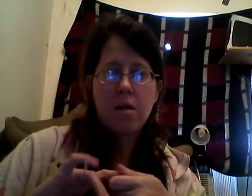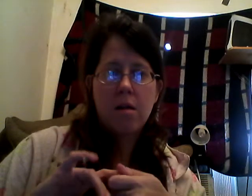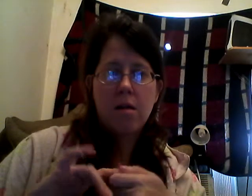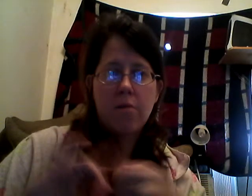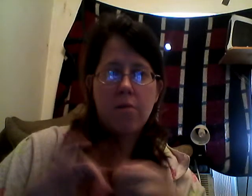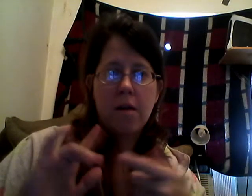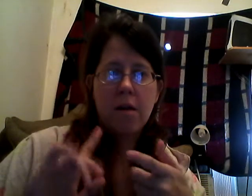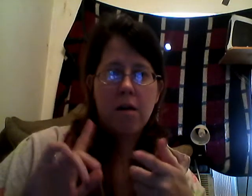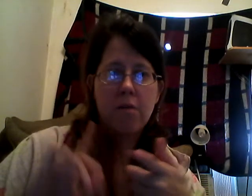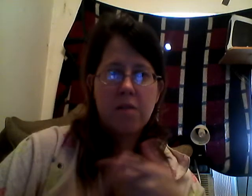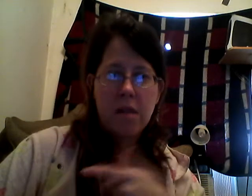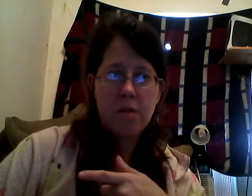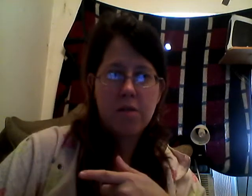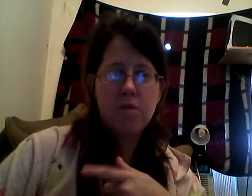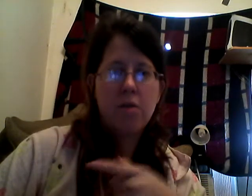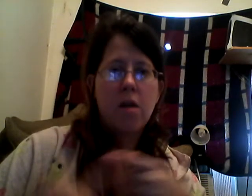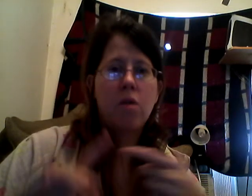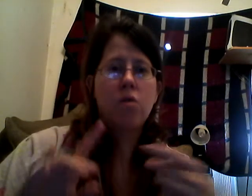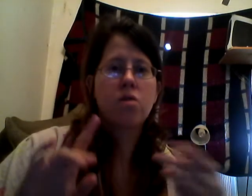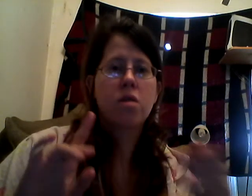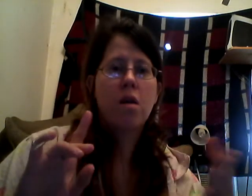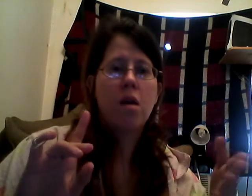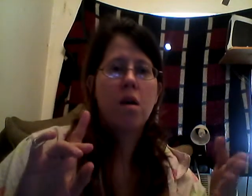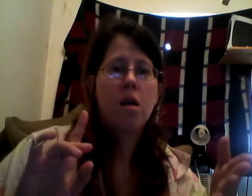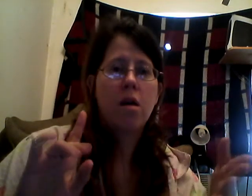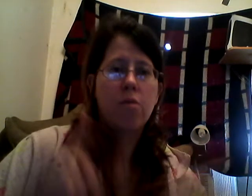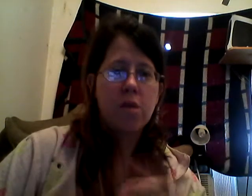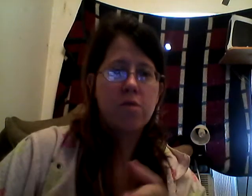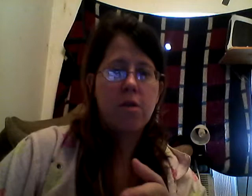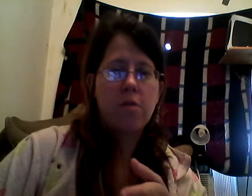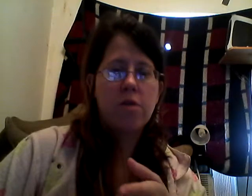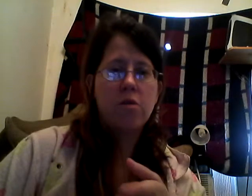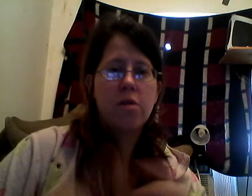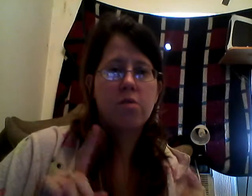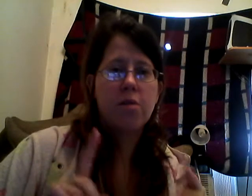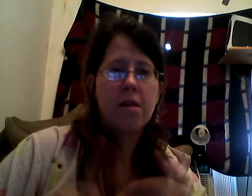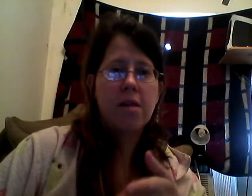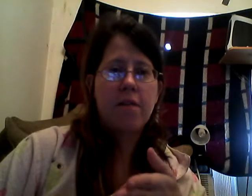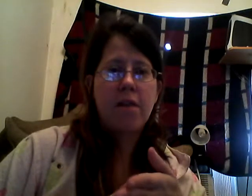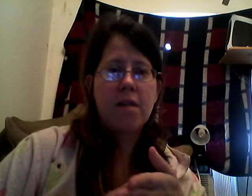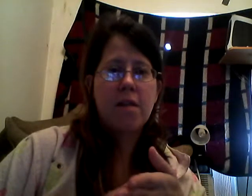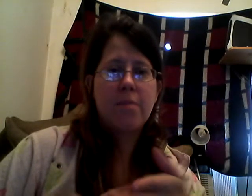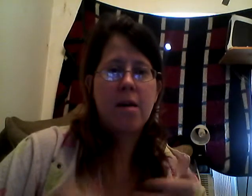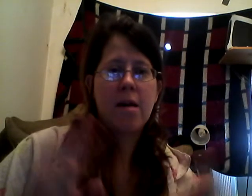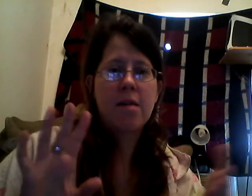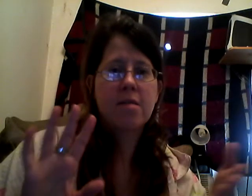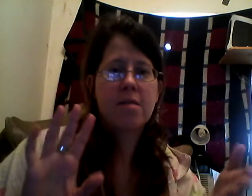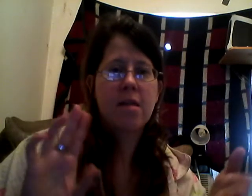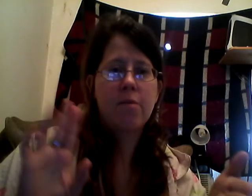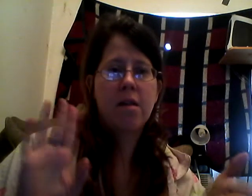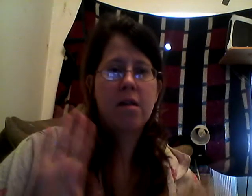right, it's Hollywood Studios. Go right straight over to Toy Story, get that Fast Pass, then we hit